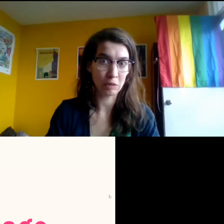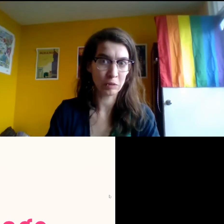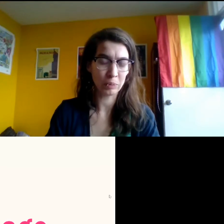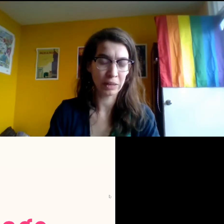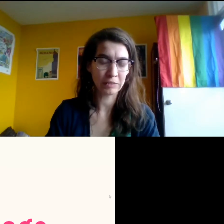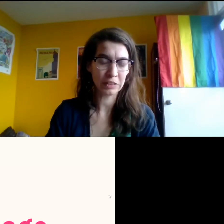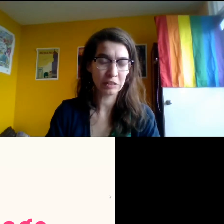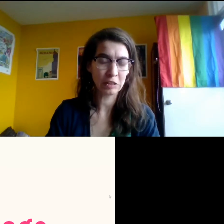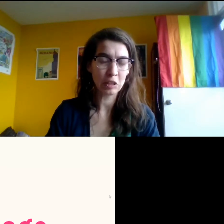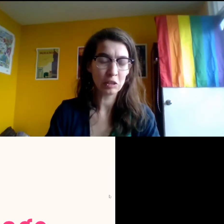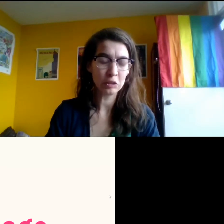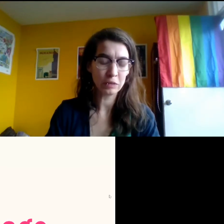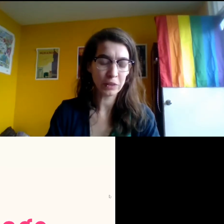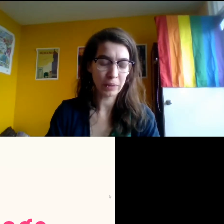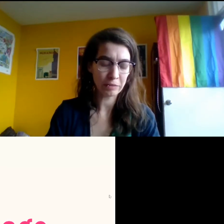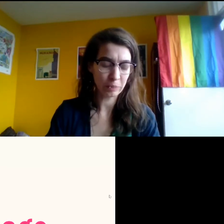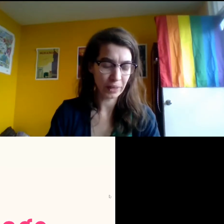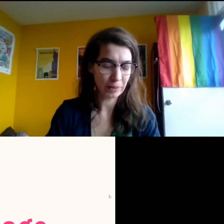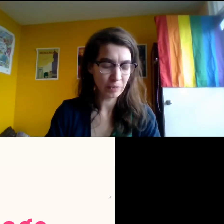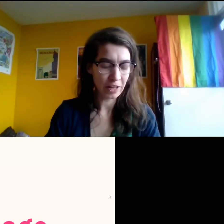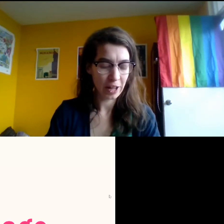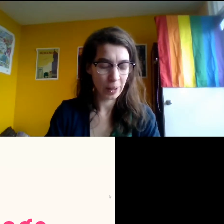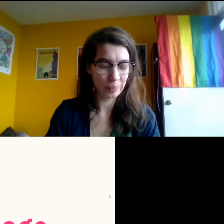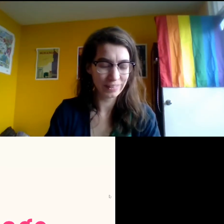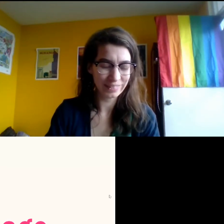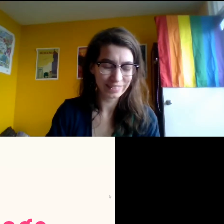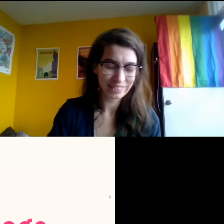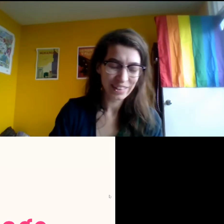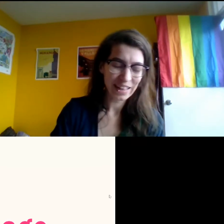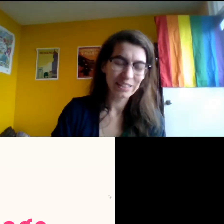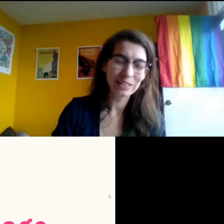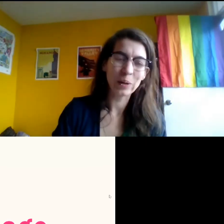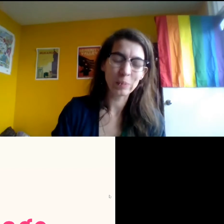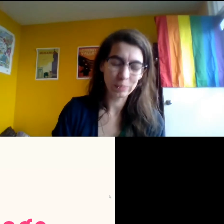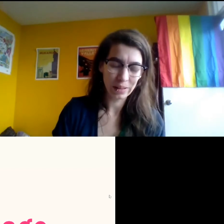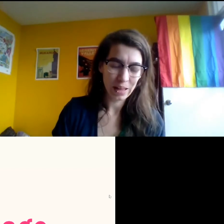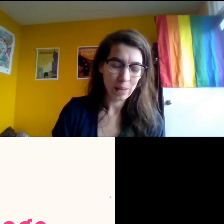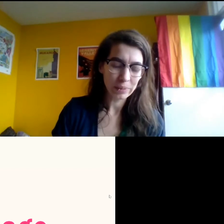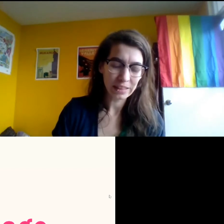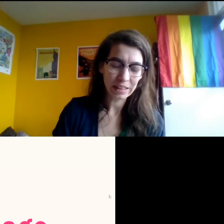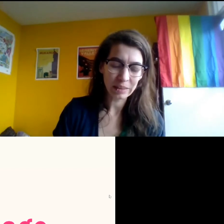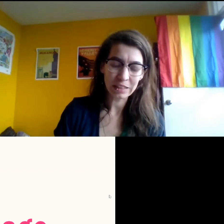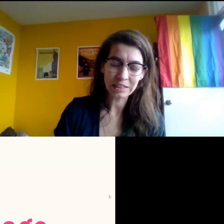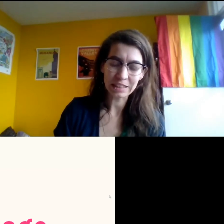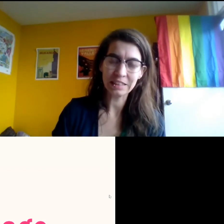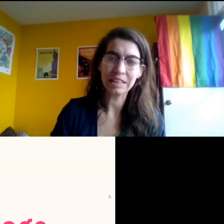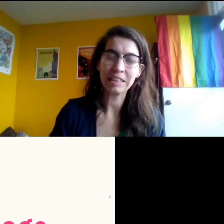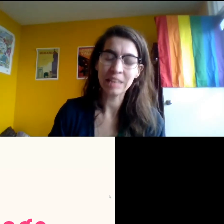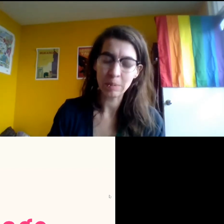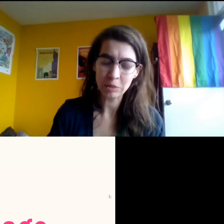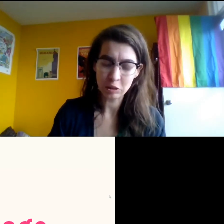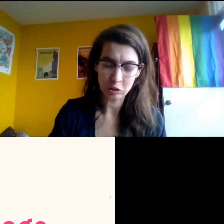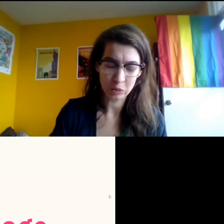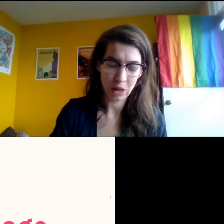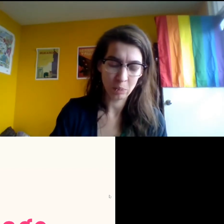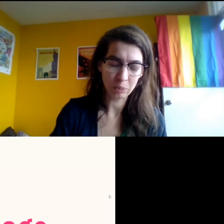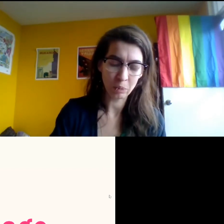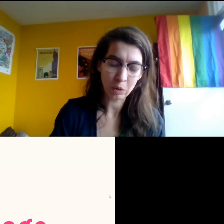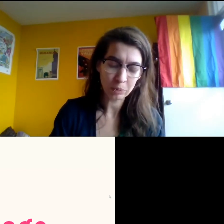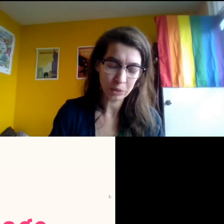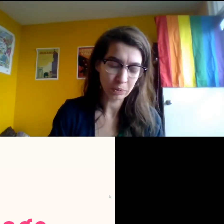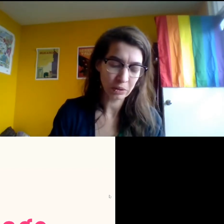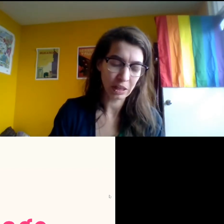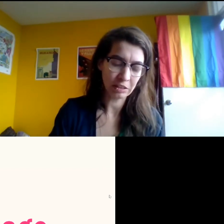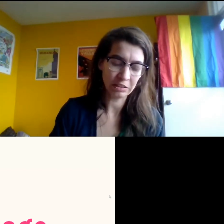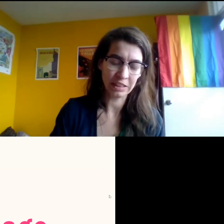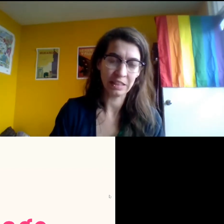finish off her breakfast two feet away from me. Um, so plain language is an attempt to help